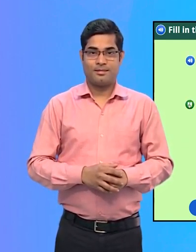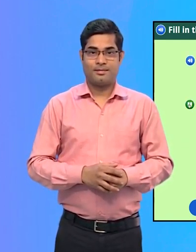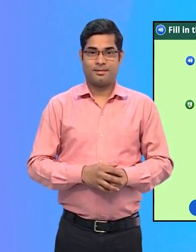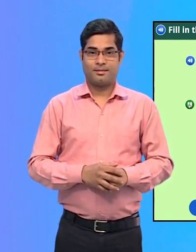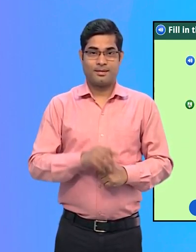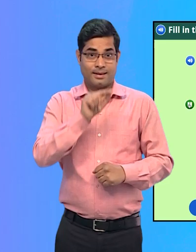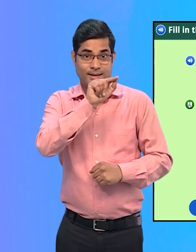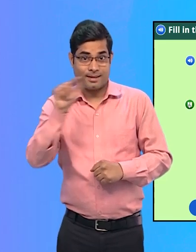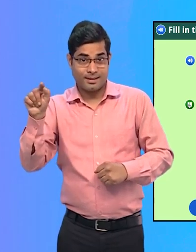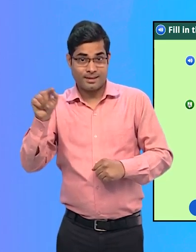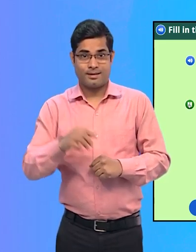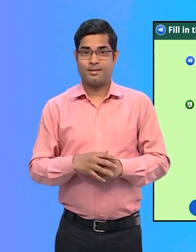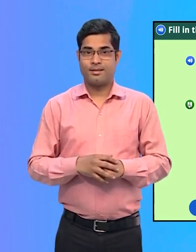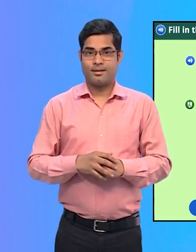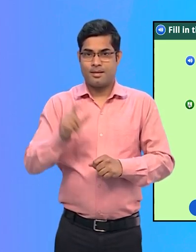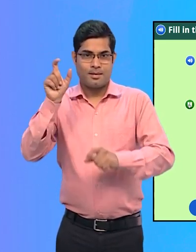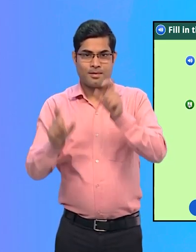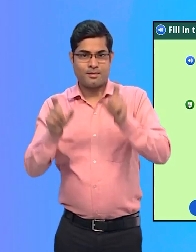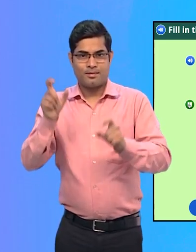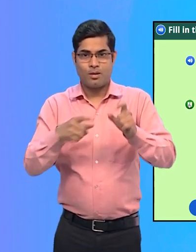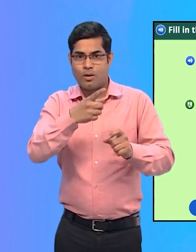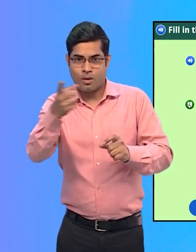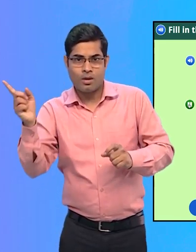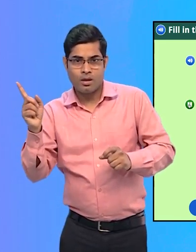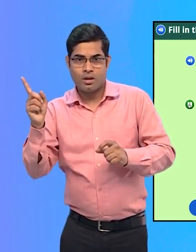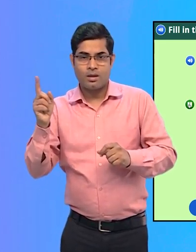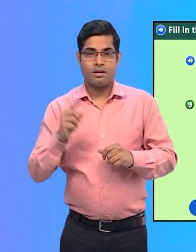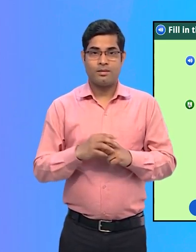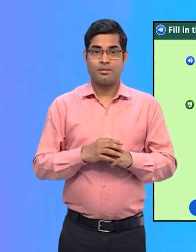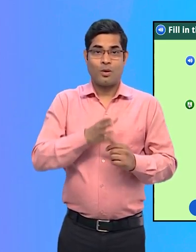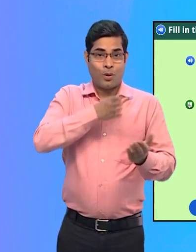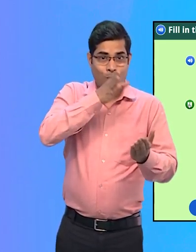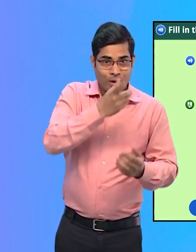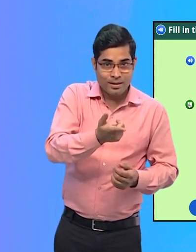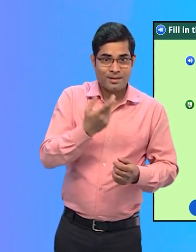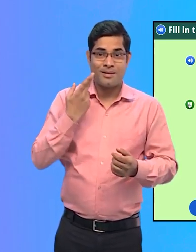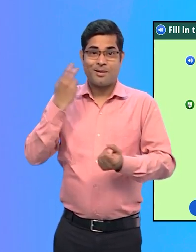Blank are kept for persons with blank. To sit and have a